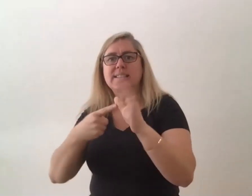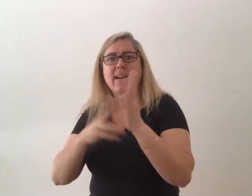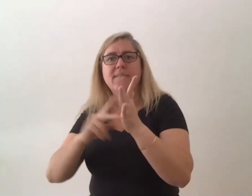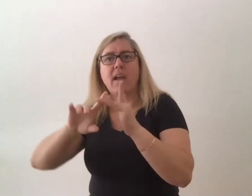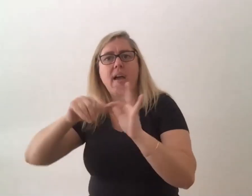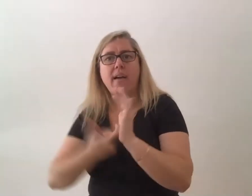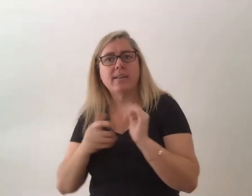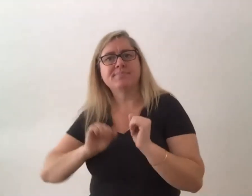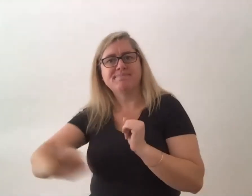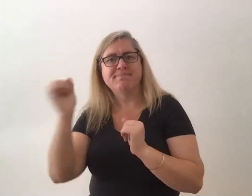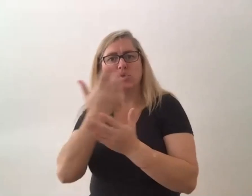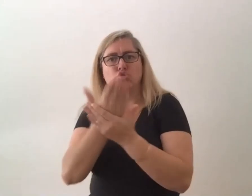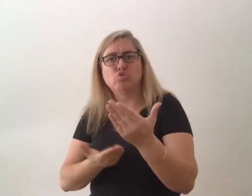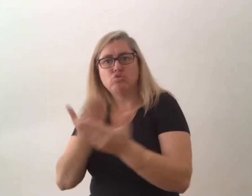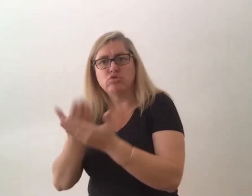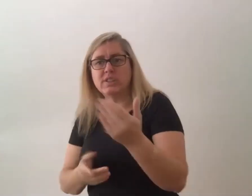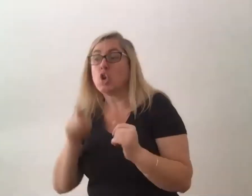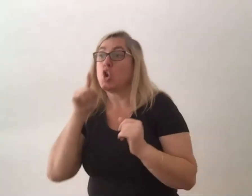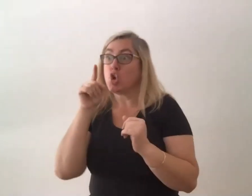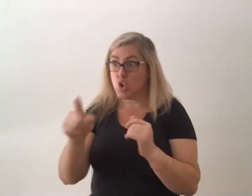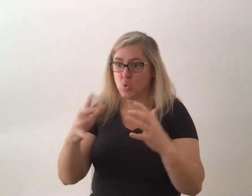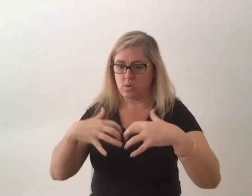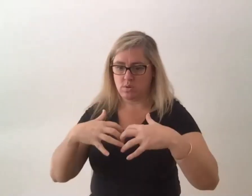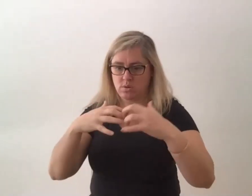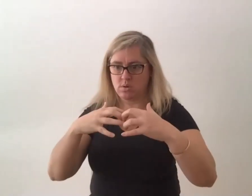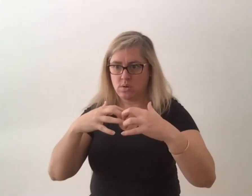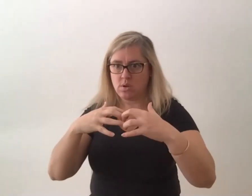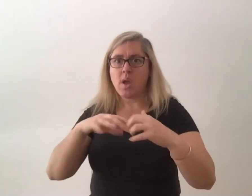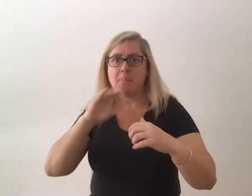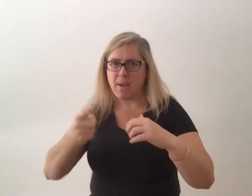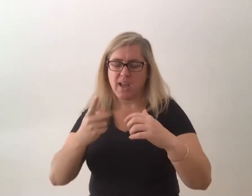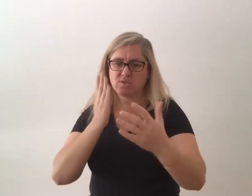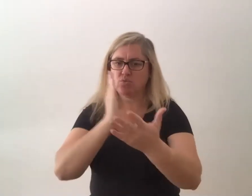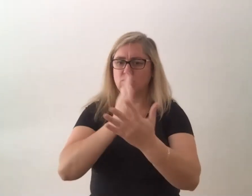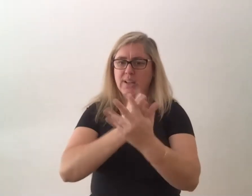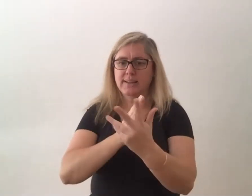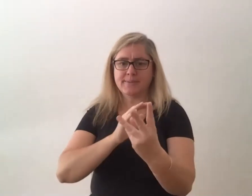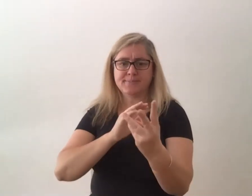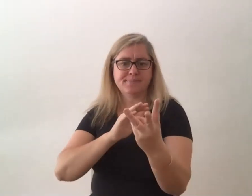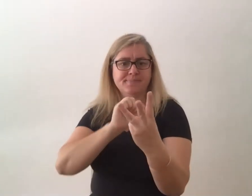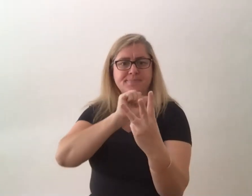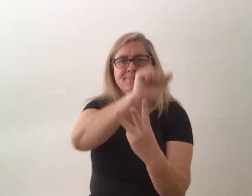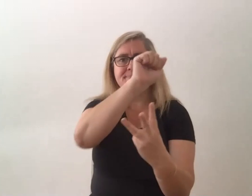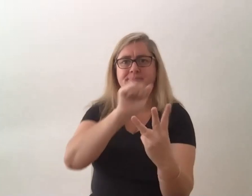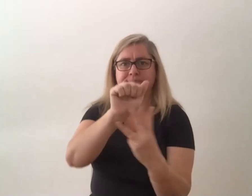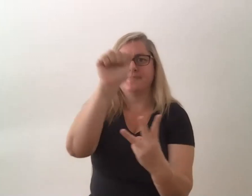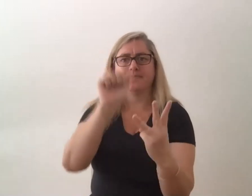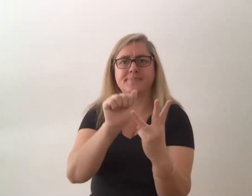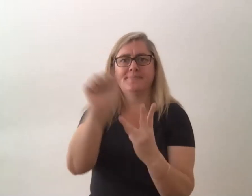structure for the piece but it was very much um those genuine stories from people um